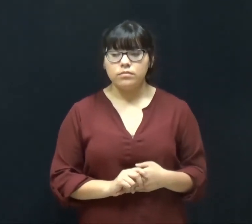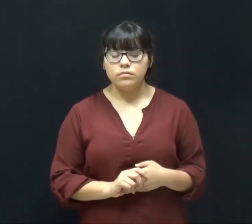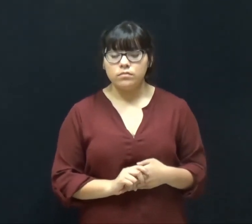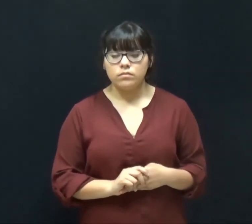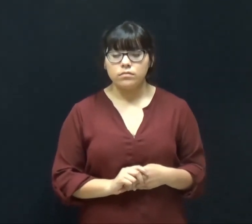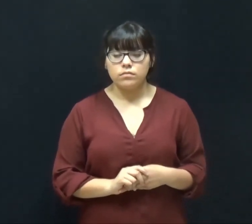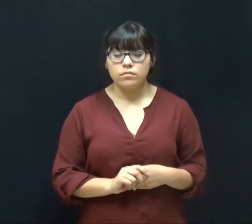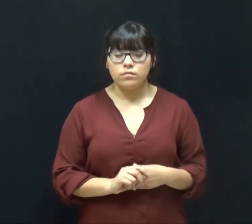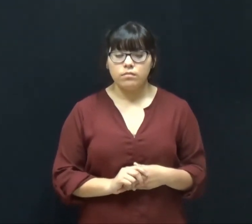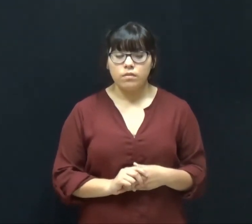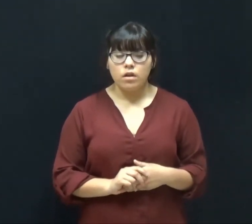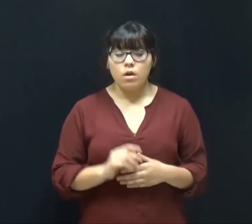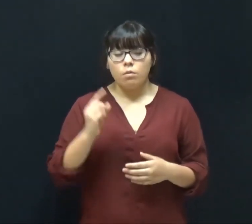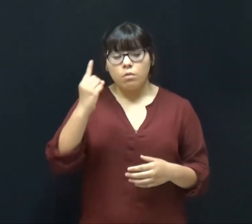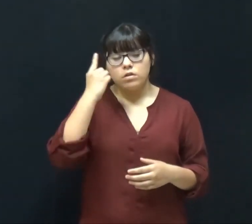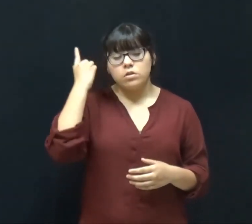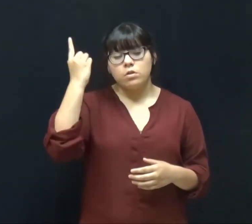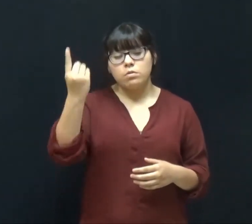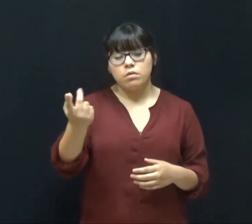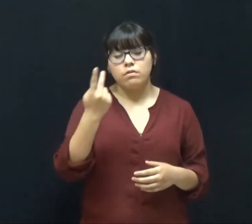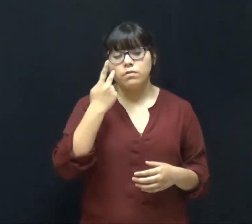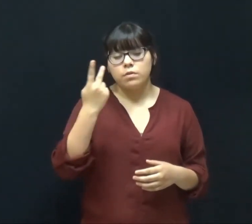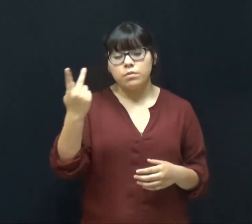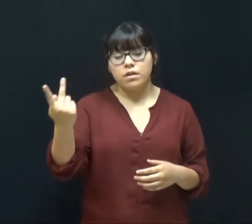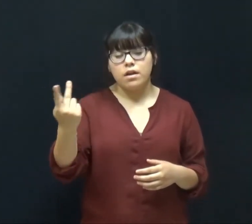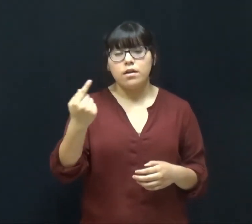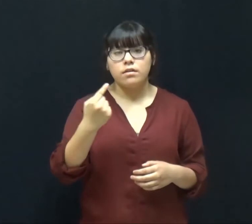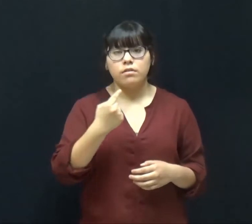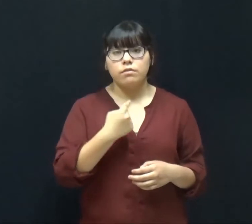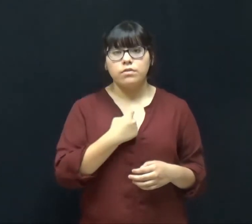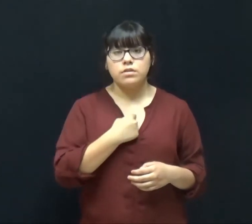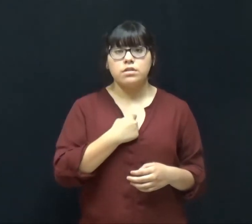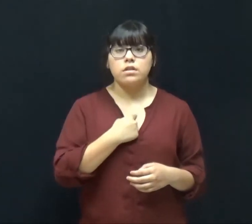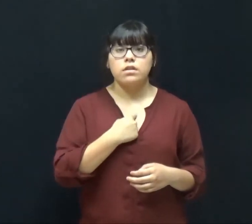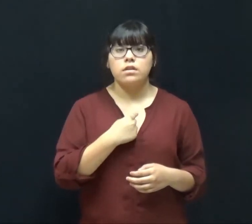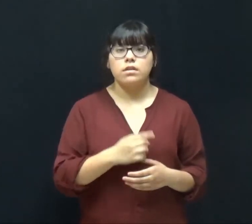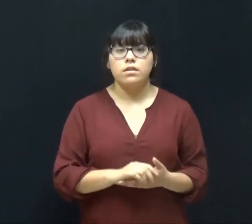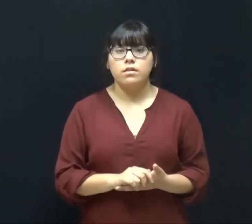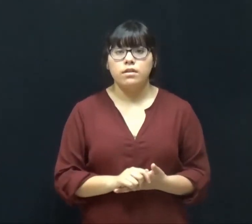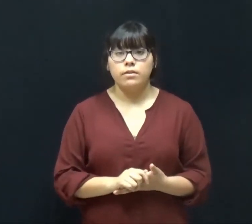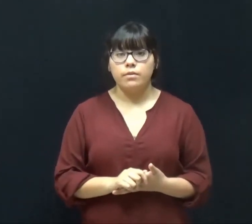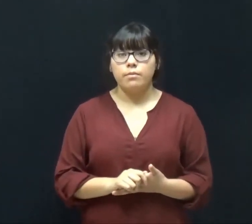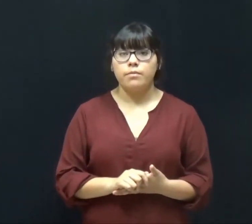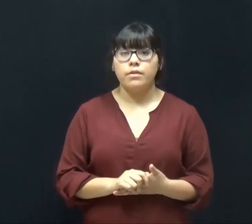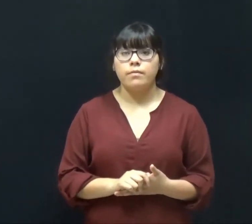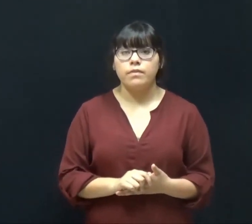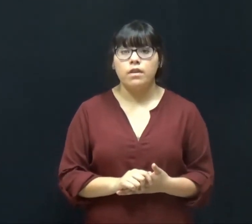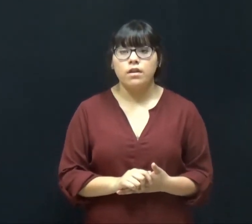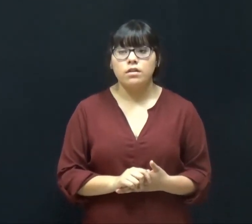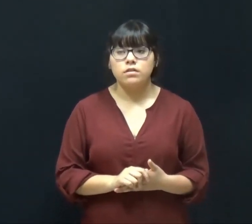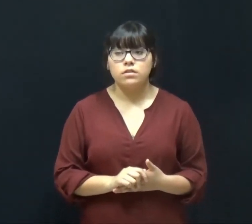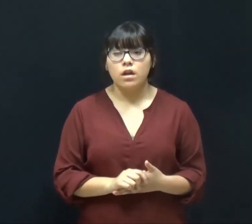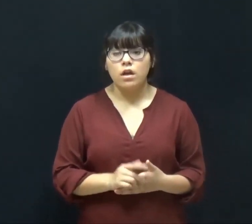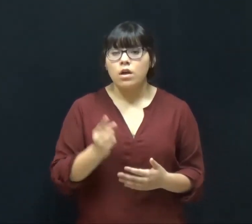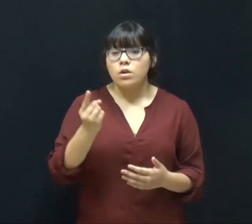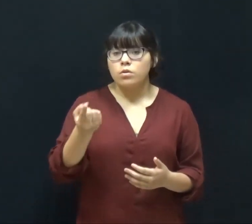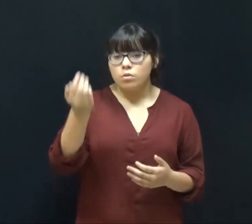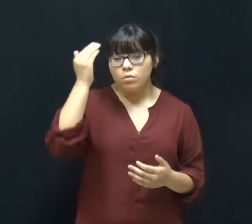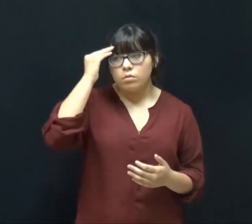I wonder if you ever see me again I wonder